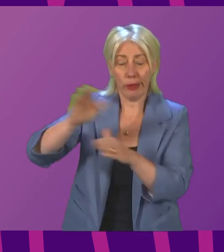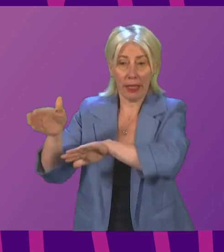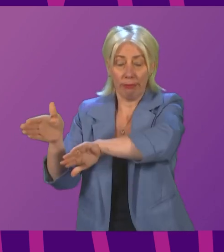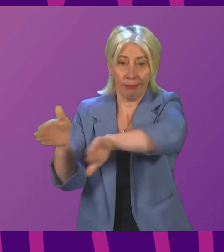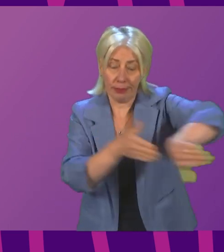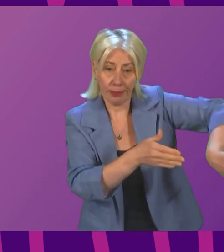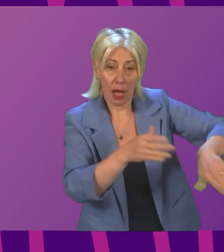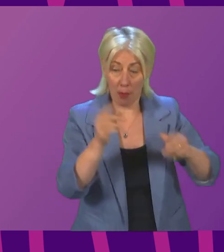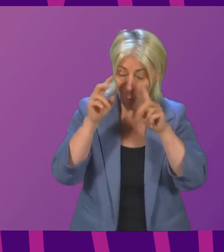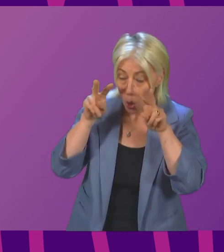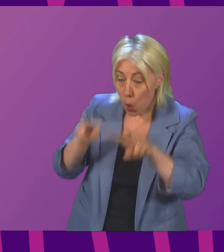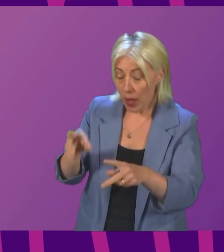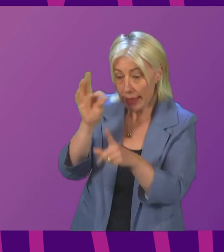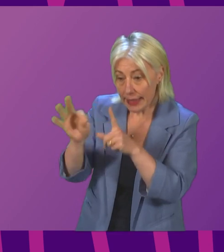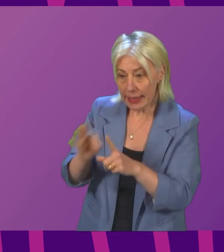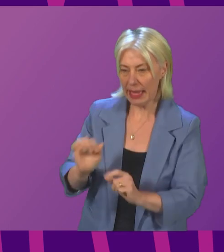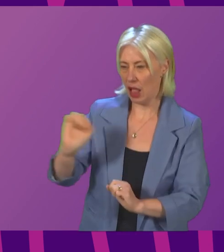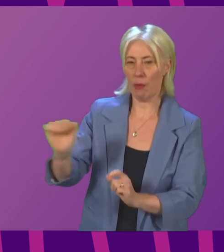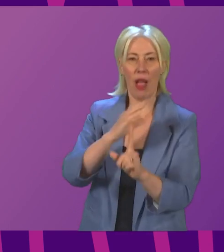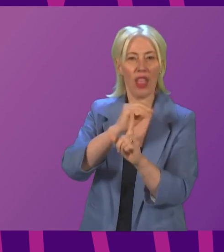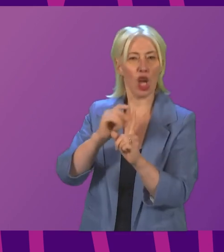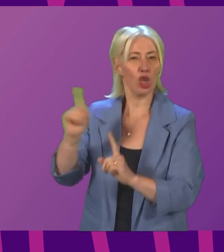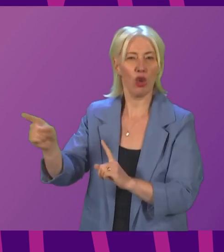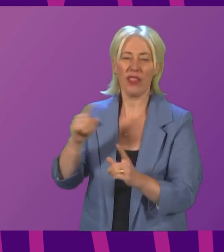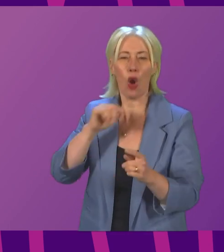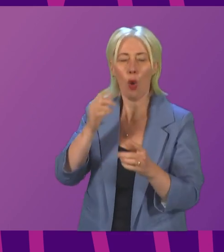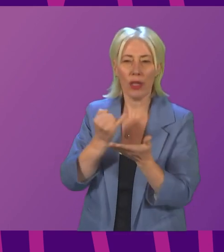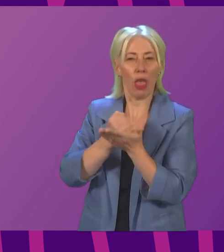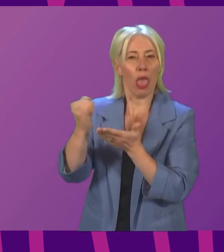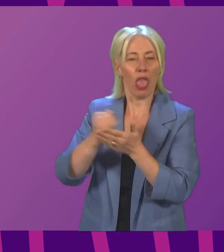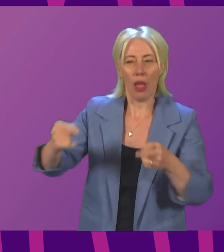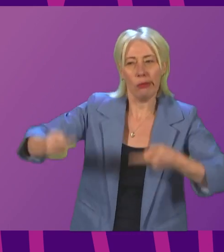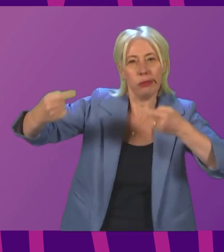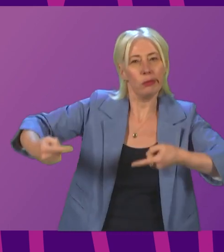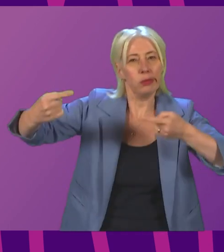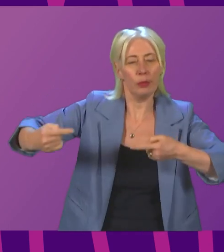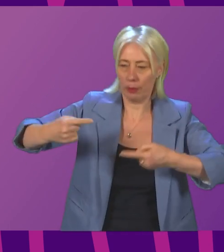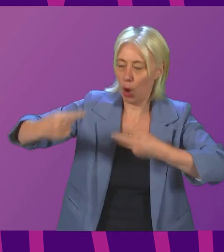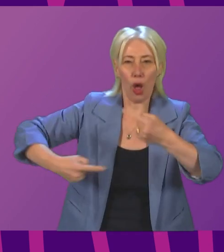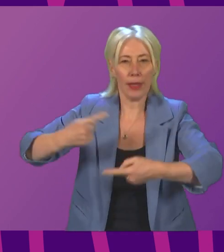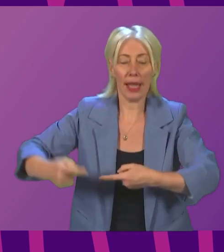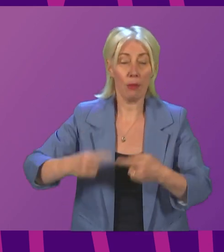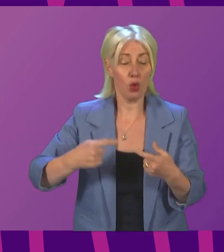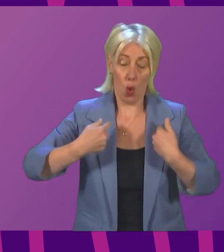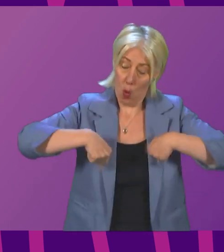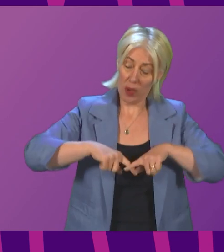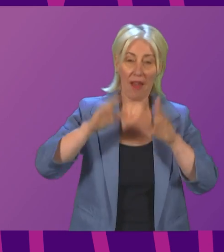detail of that, what we have from the Scottish Conservatives is opposition. So we have to make sure the transition is just. It is